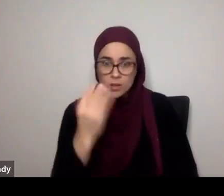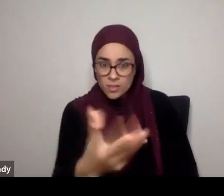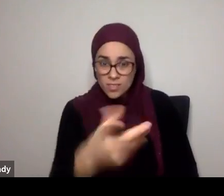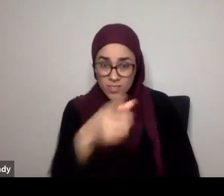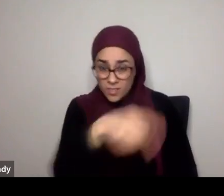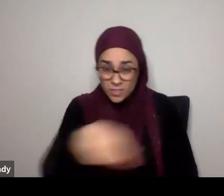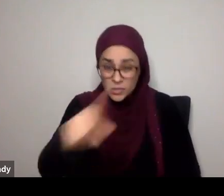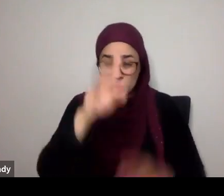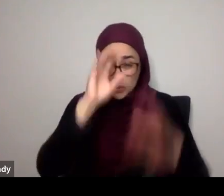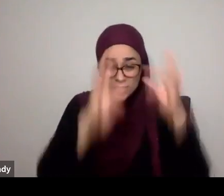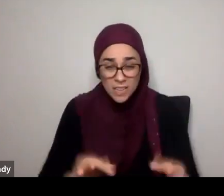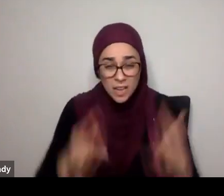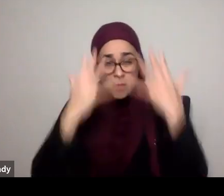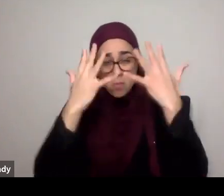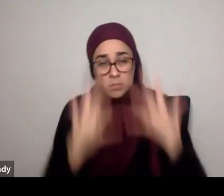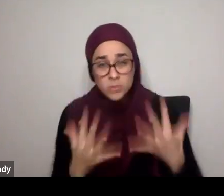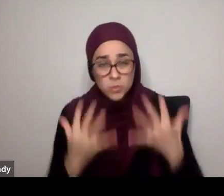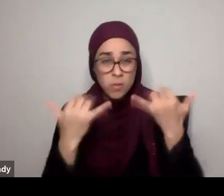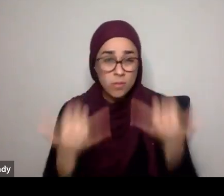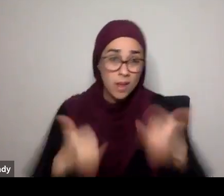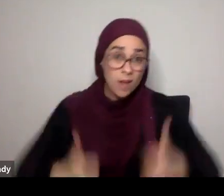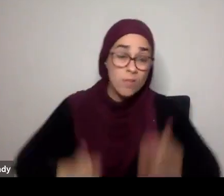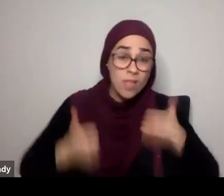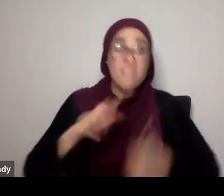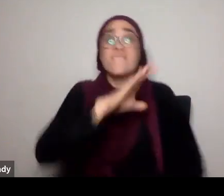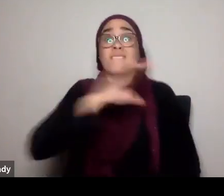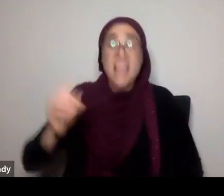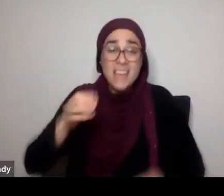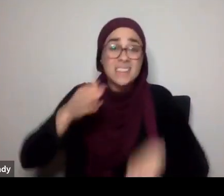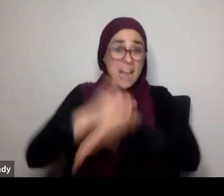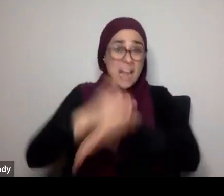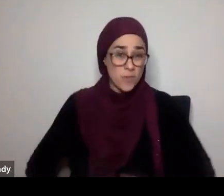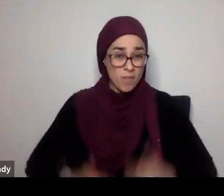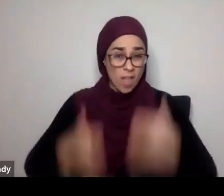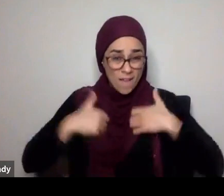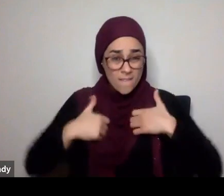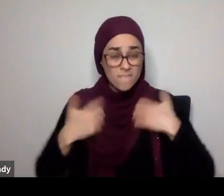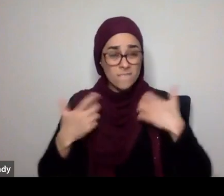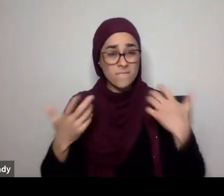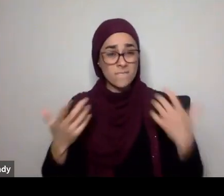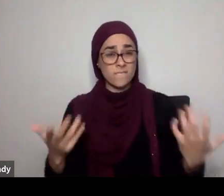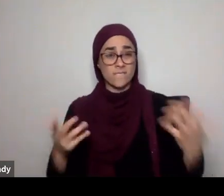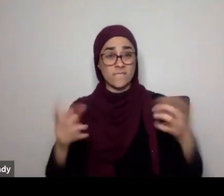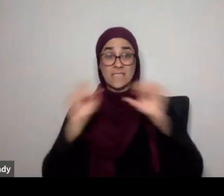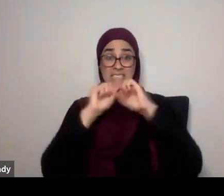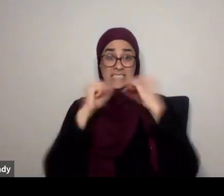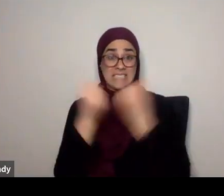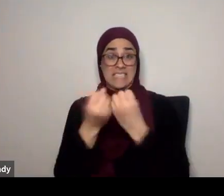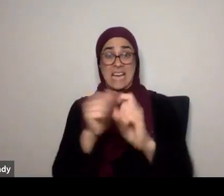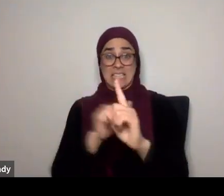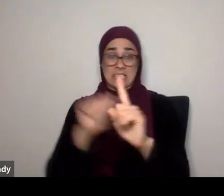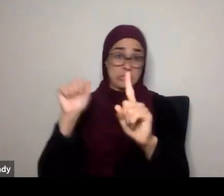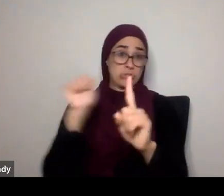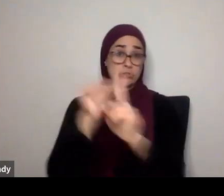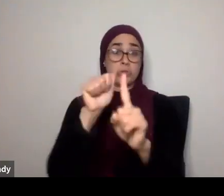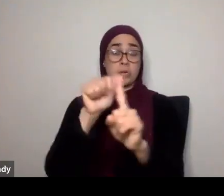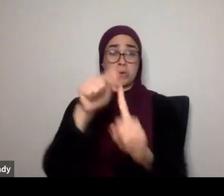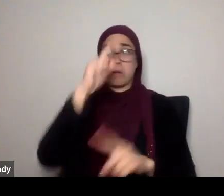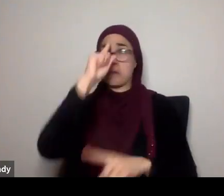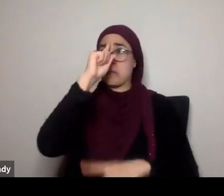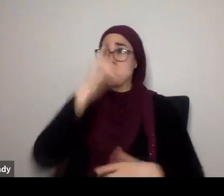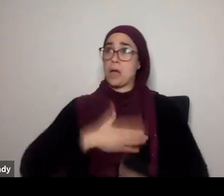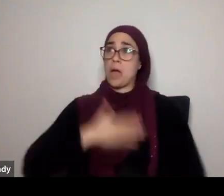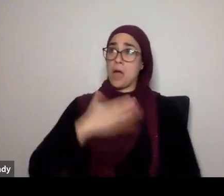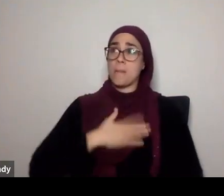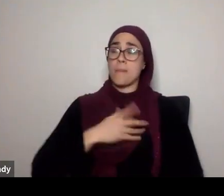miserable, in the dunya, and I'm going to be miserable, in the akhara, and society might actually, you know, trick me into defining, that misery, as happiness,